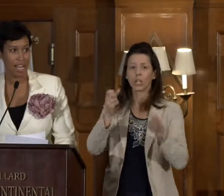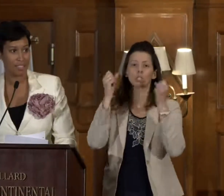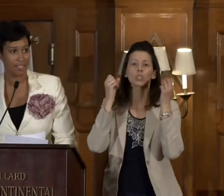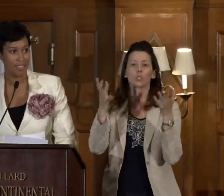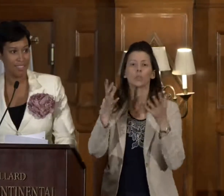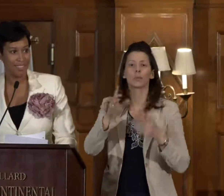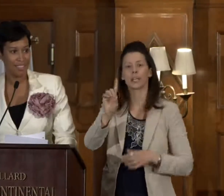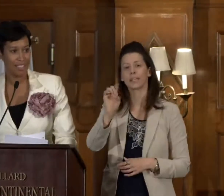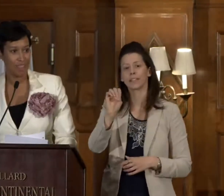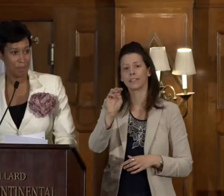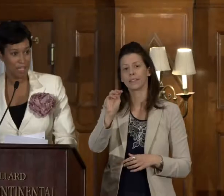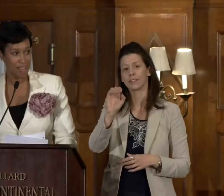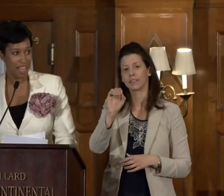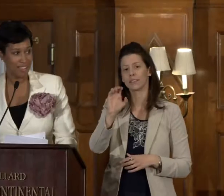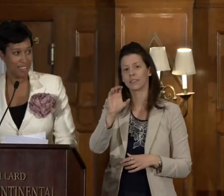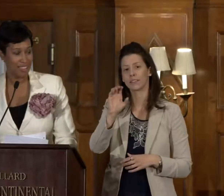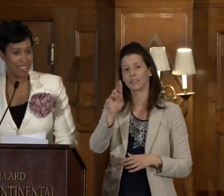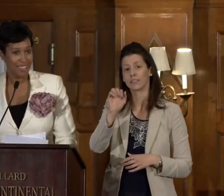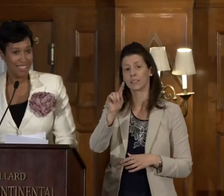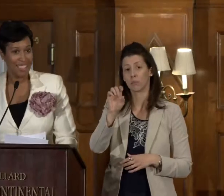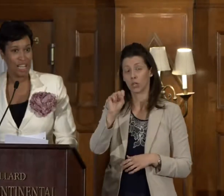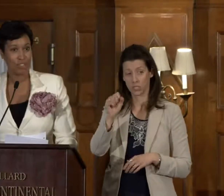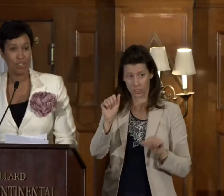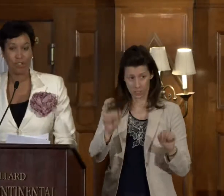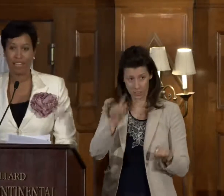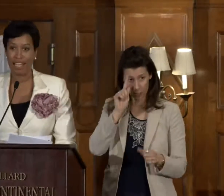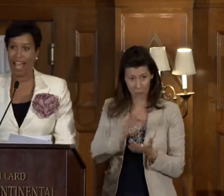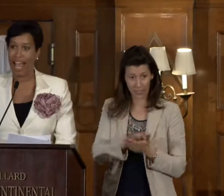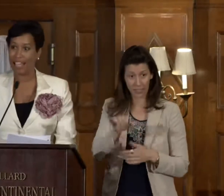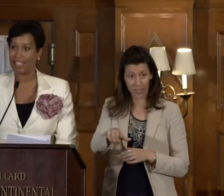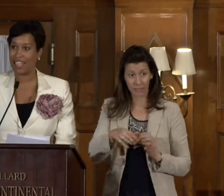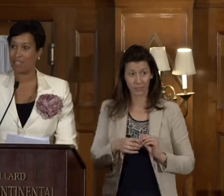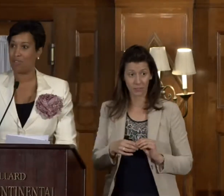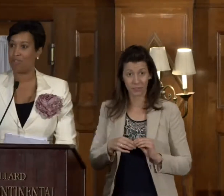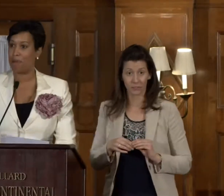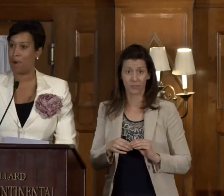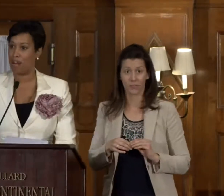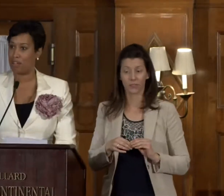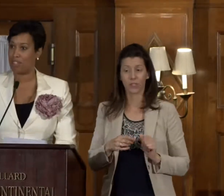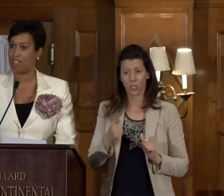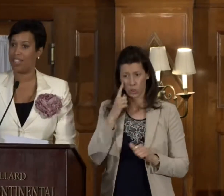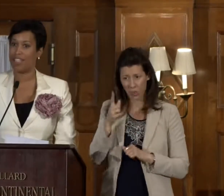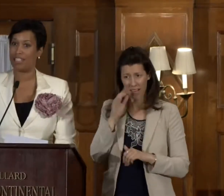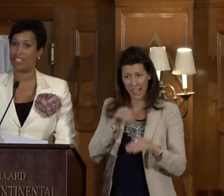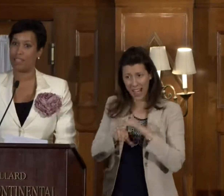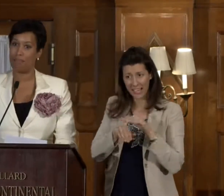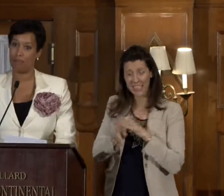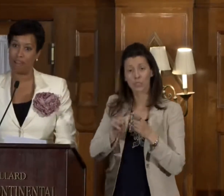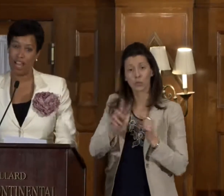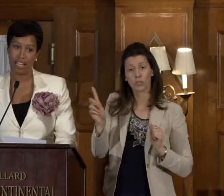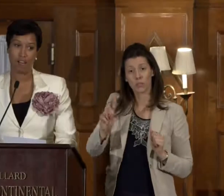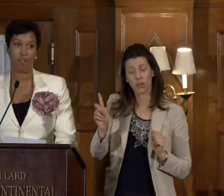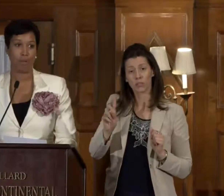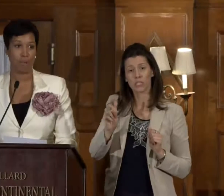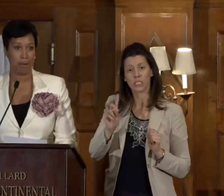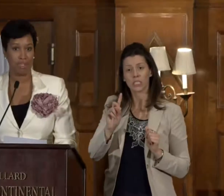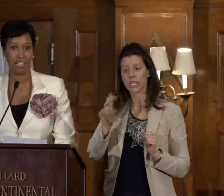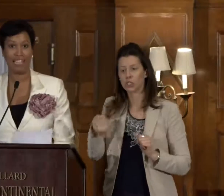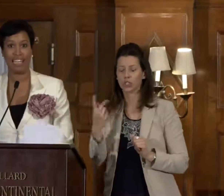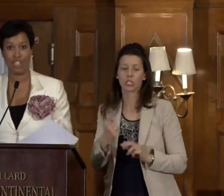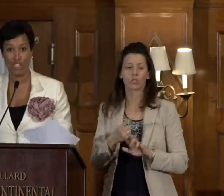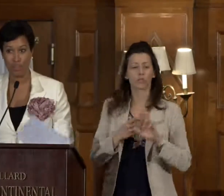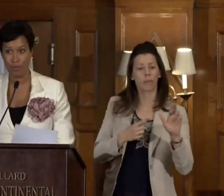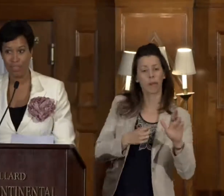Democrats. Can you believe that? Now, do you think access to democracy is a Democratic or